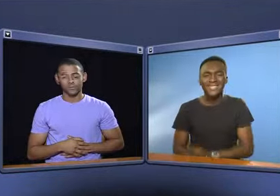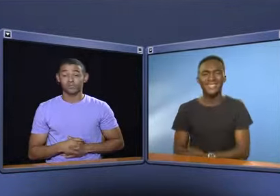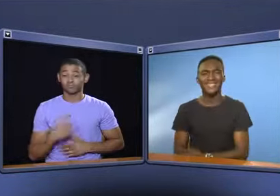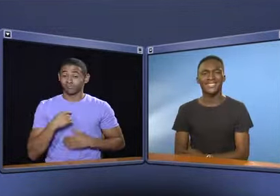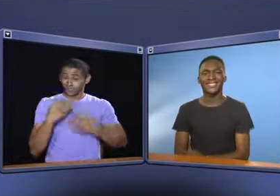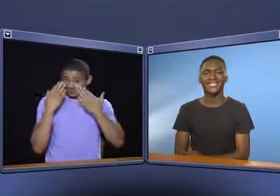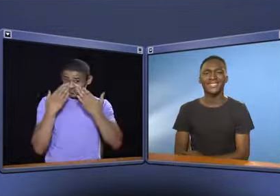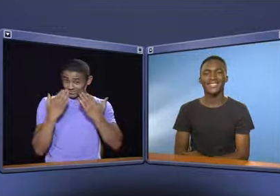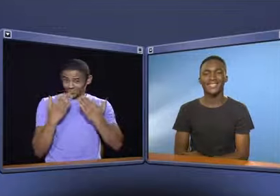I studied law.